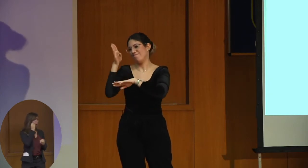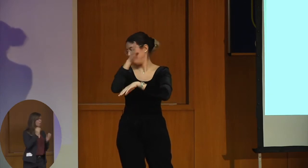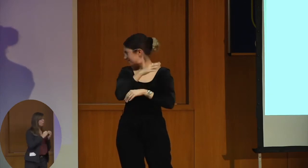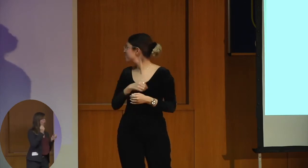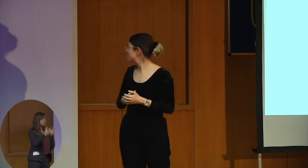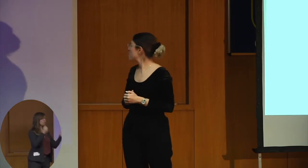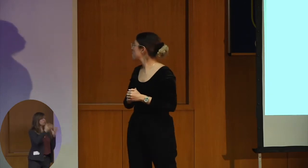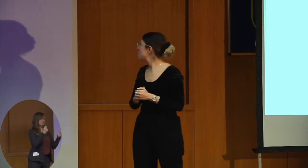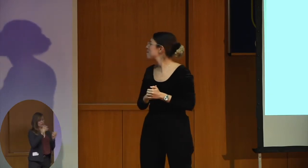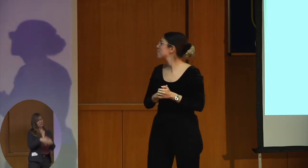was really important for us.